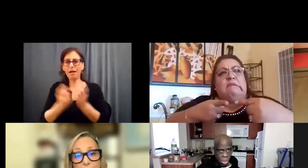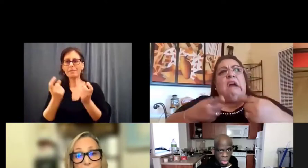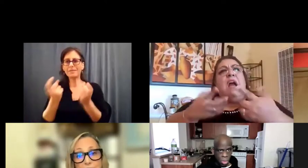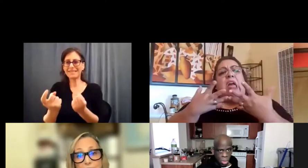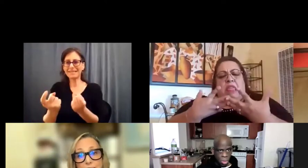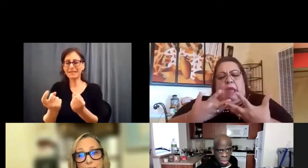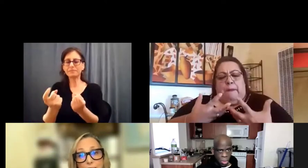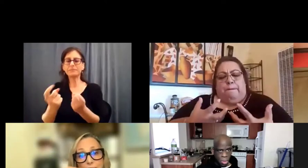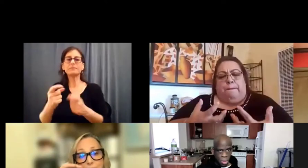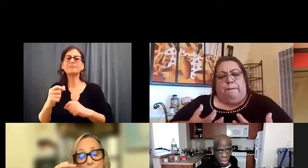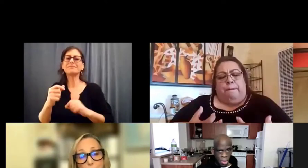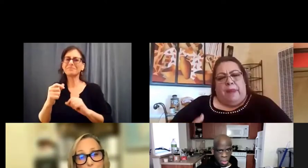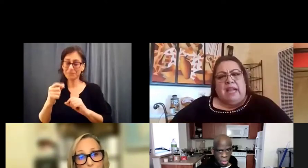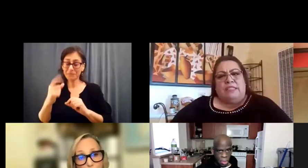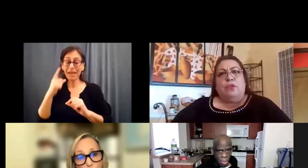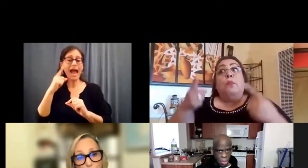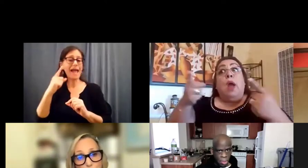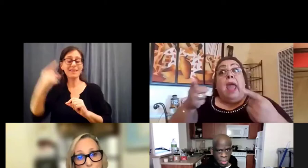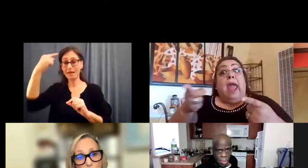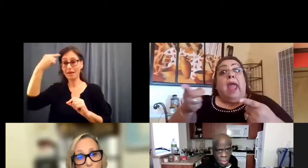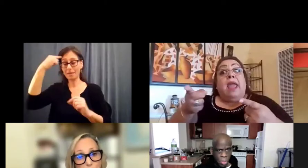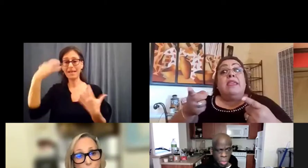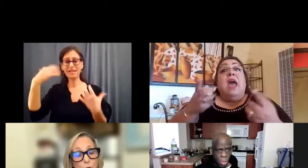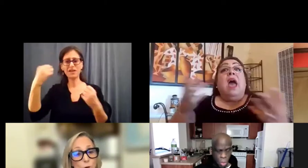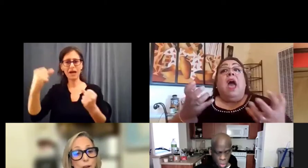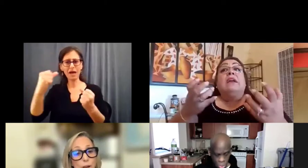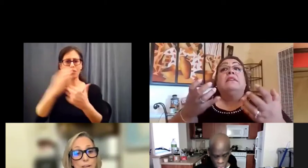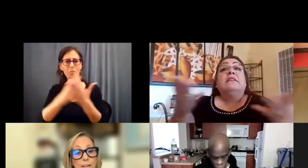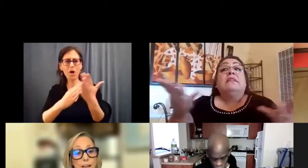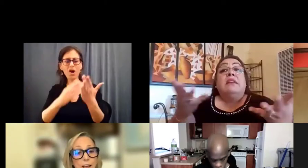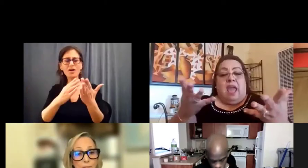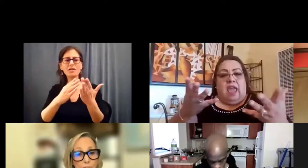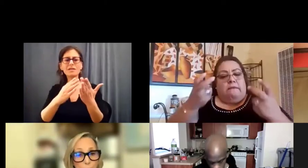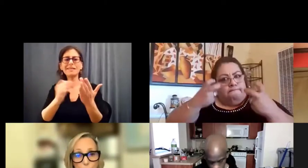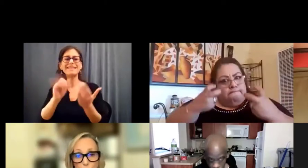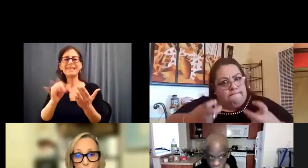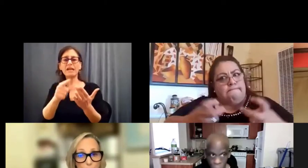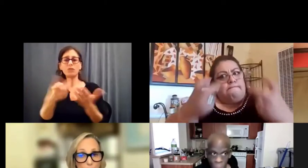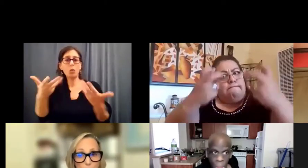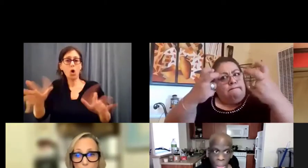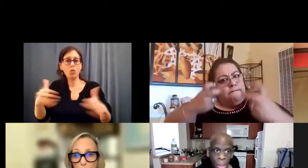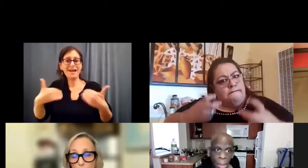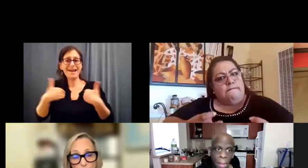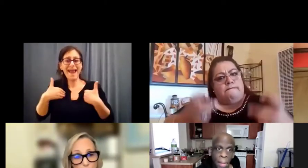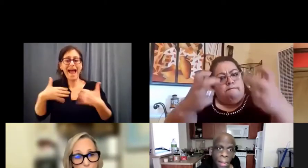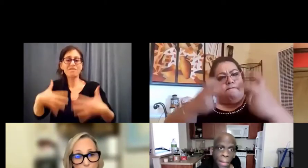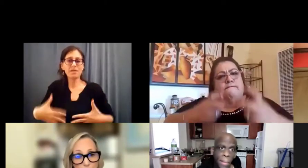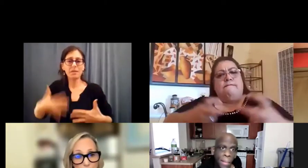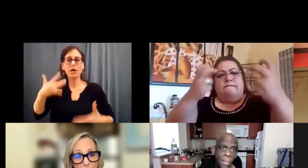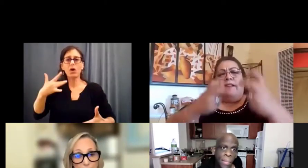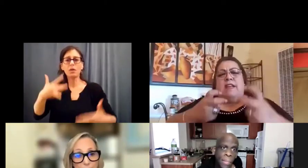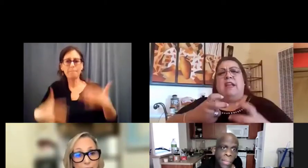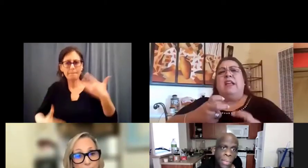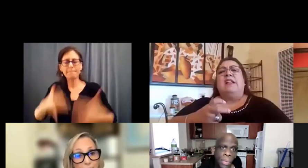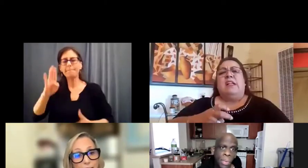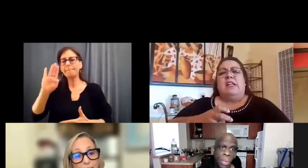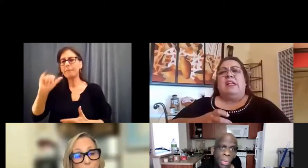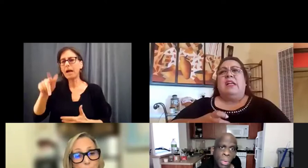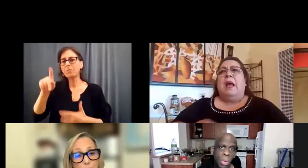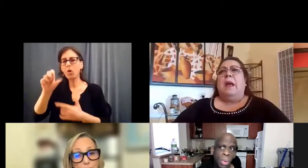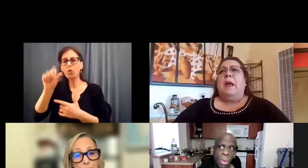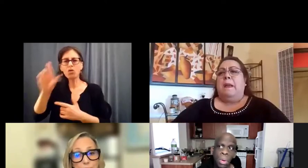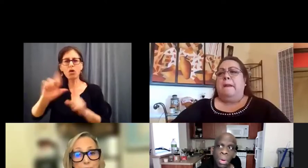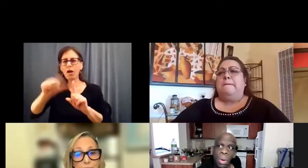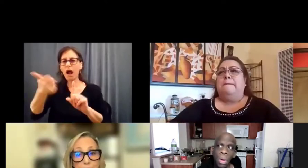I think the mental health pieces, if you already have depression or you're bipolar or something like that, and it